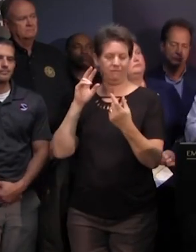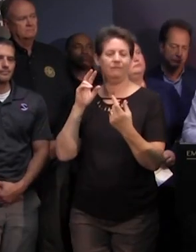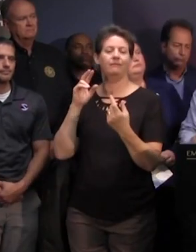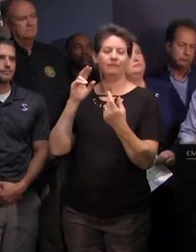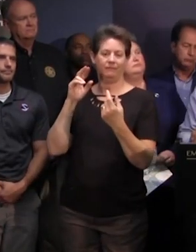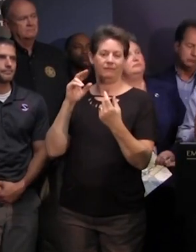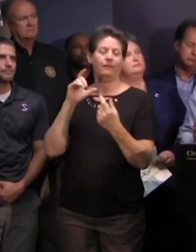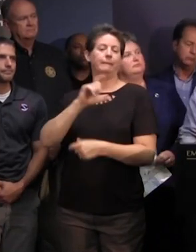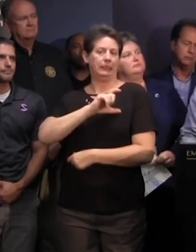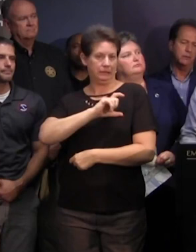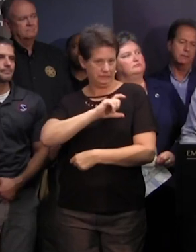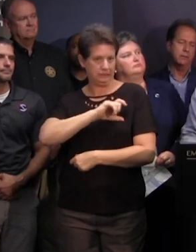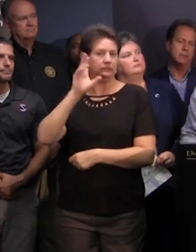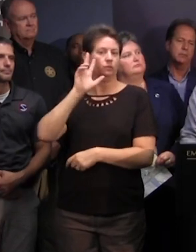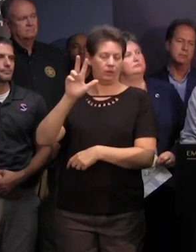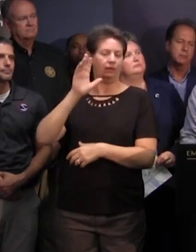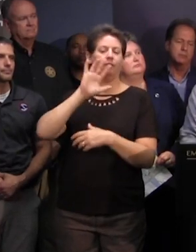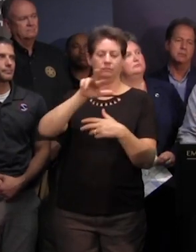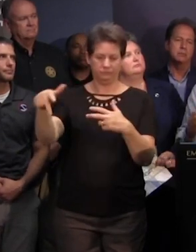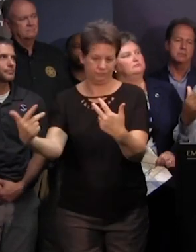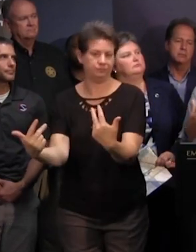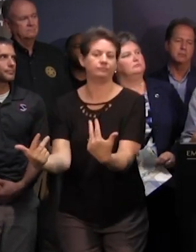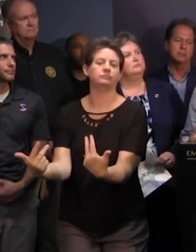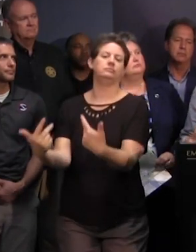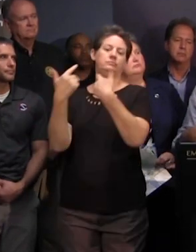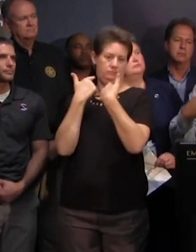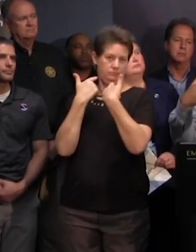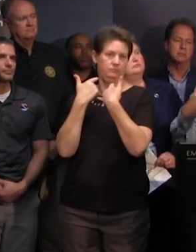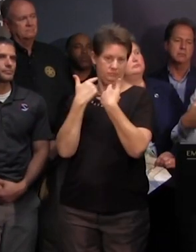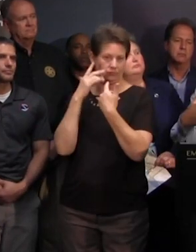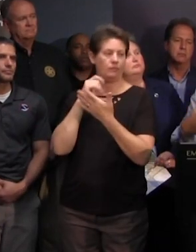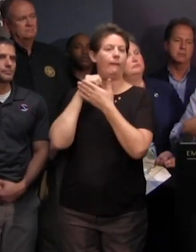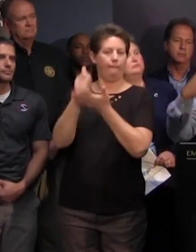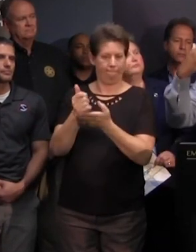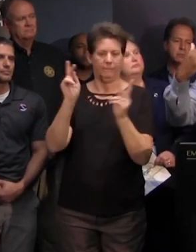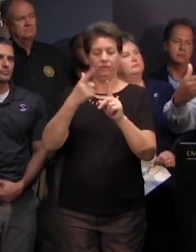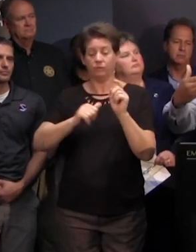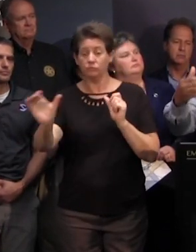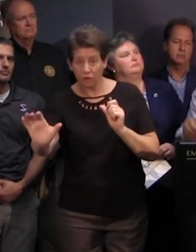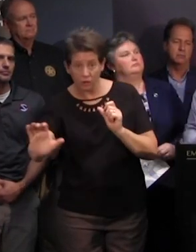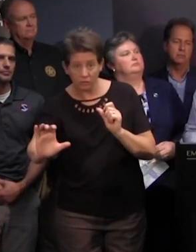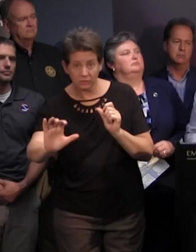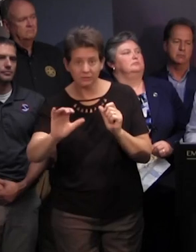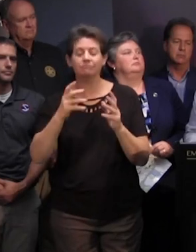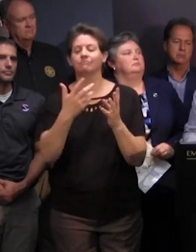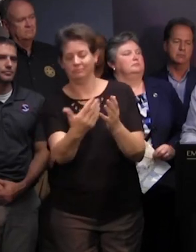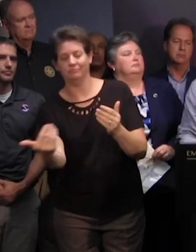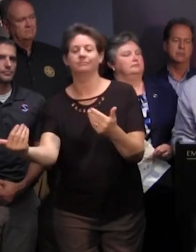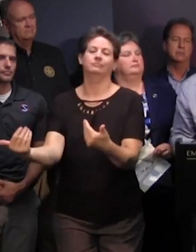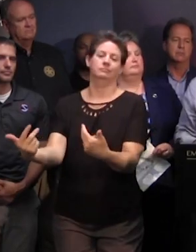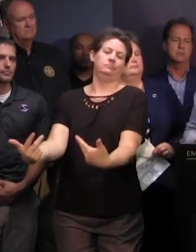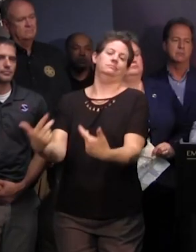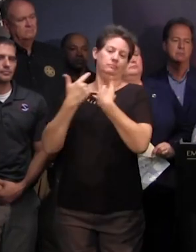the reverted side and they will escort if you will the molding public from the charleston area to the uh columbia